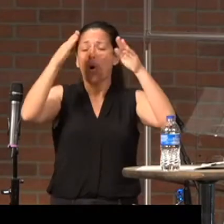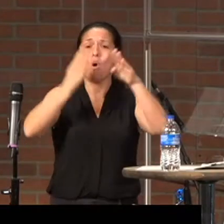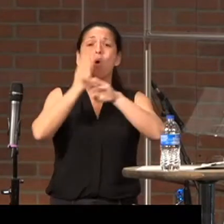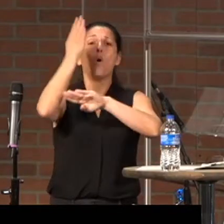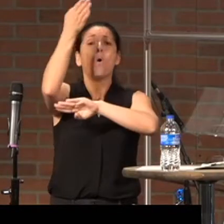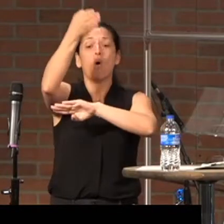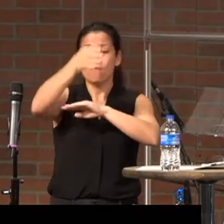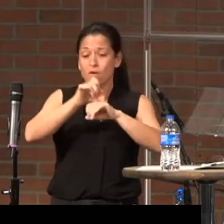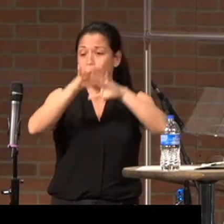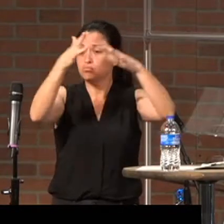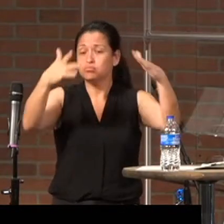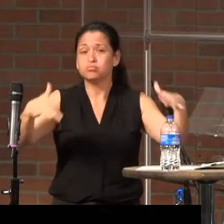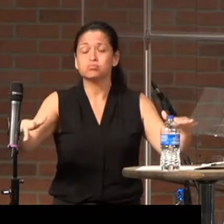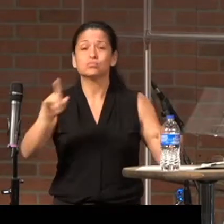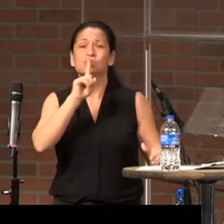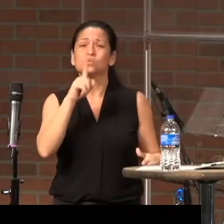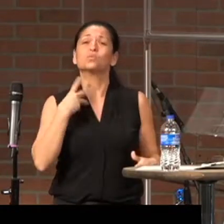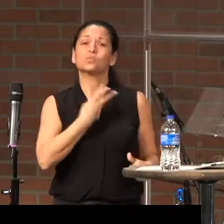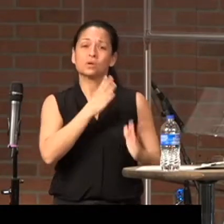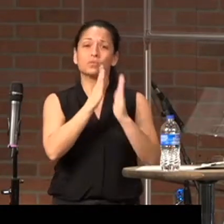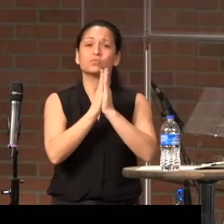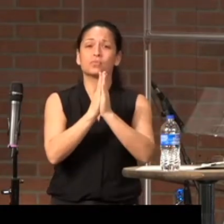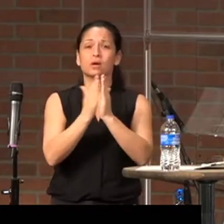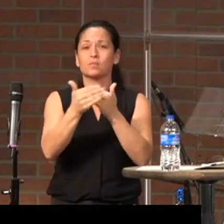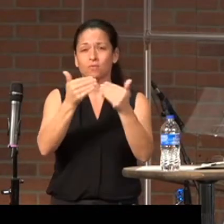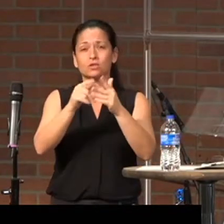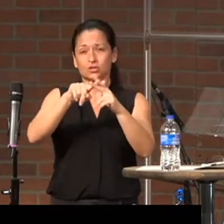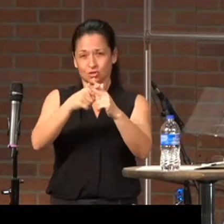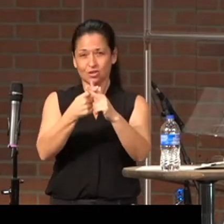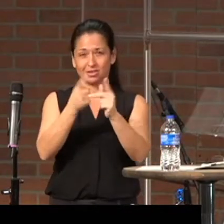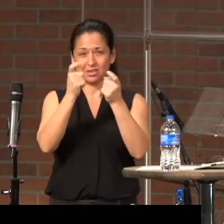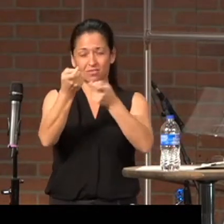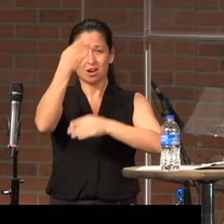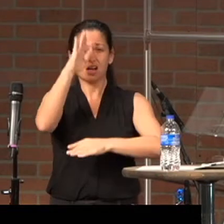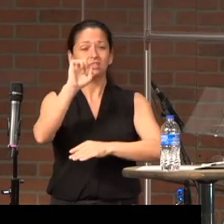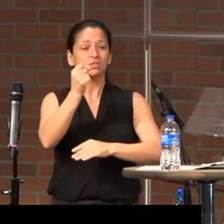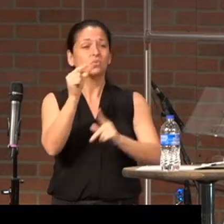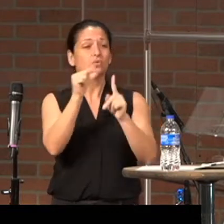And so let me pray before we jump into reading God's Word.